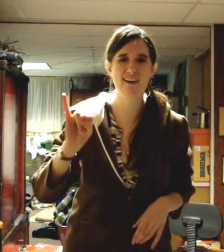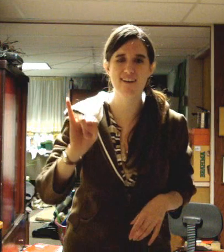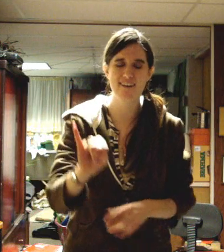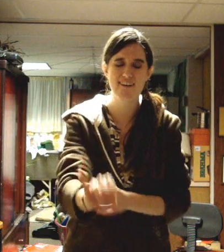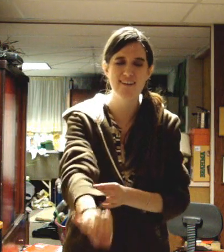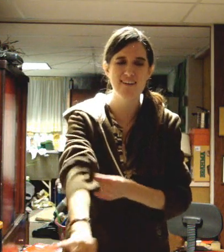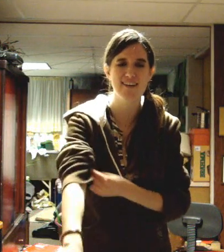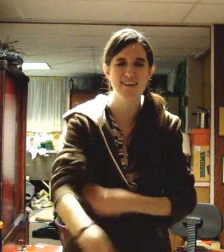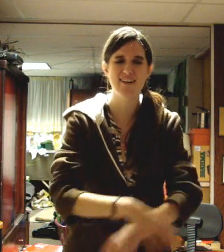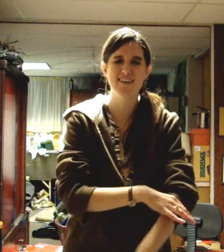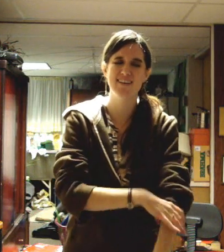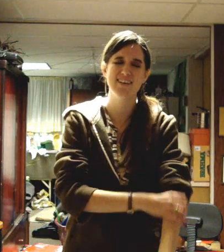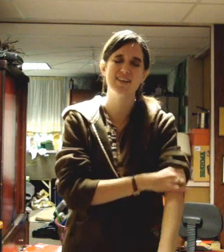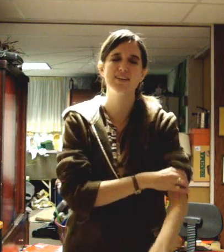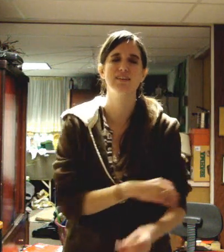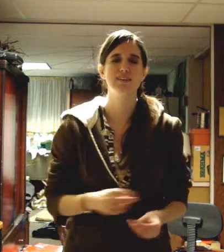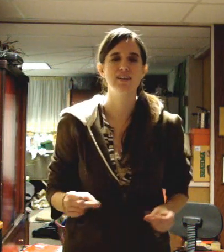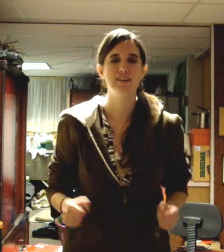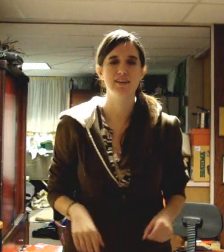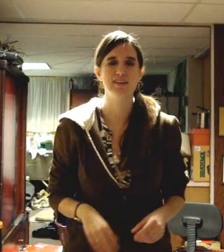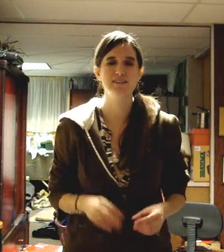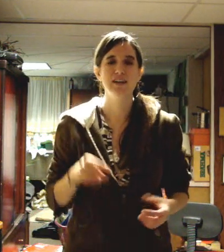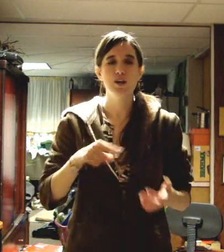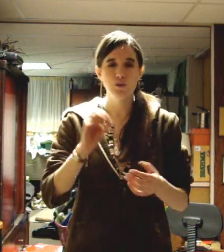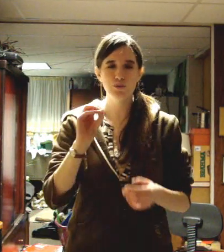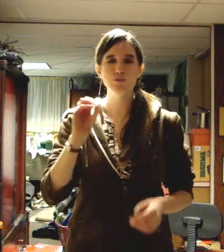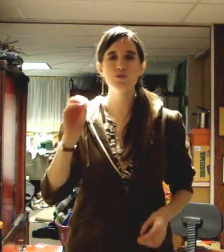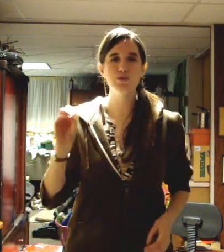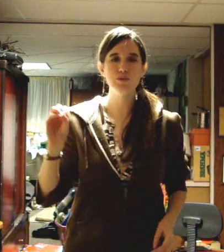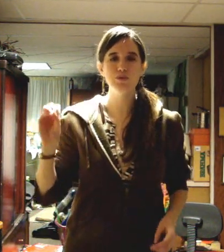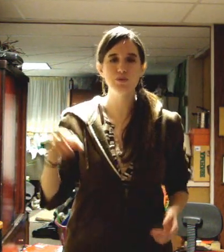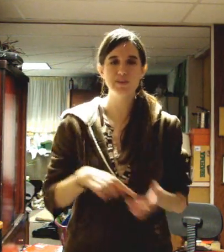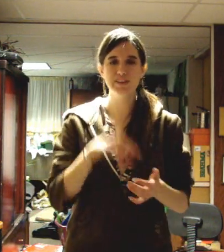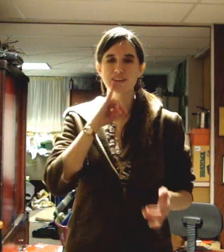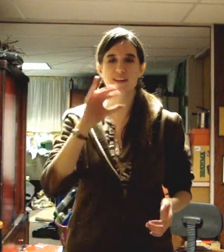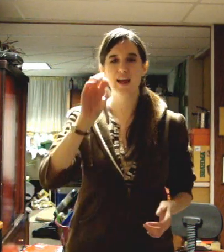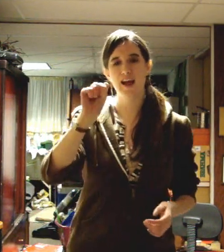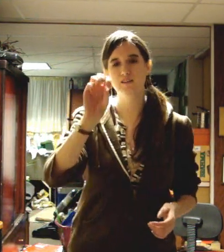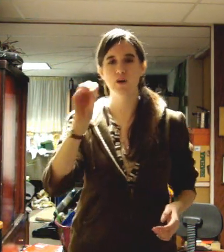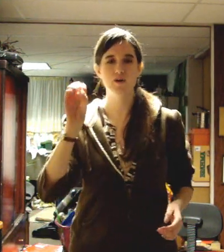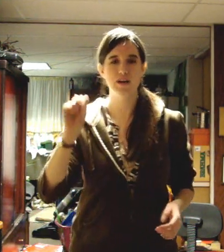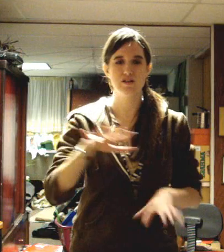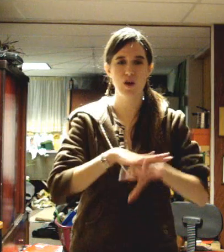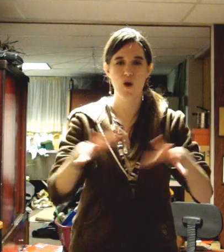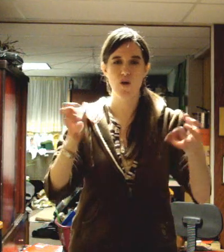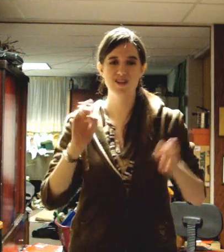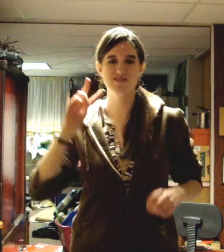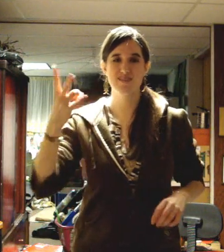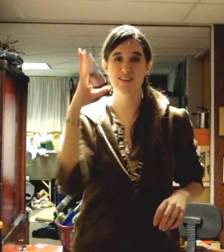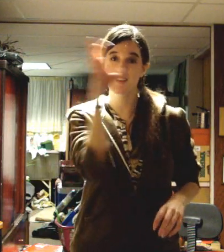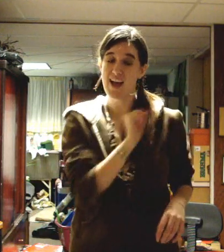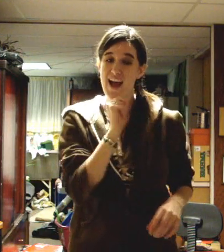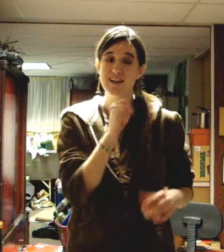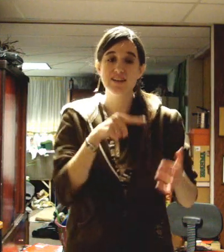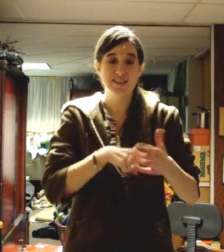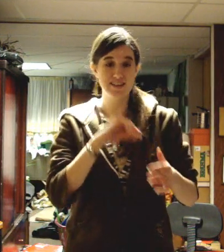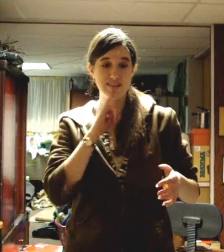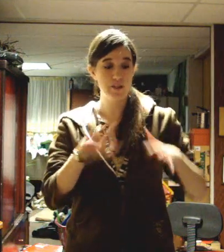truly just step by This isn't SOS Don't second guess